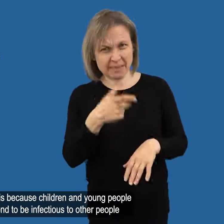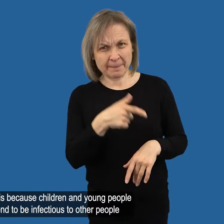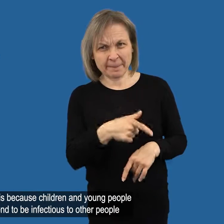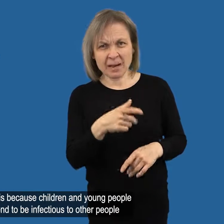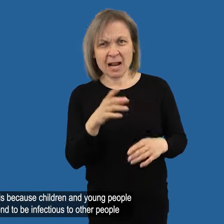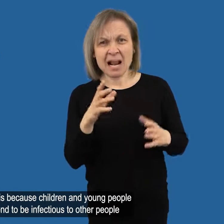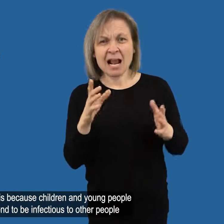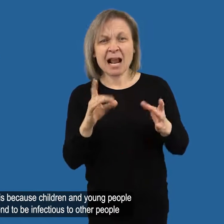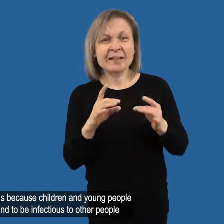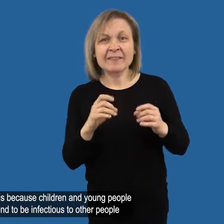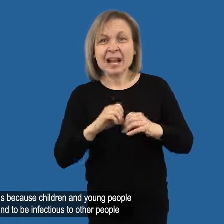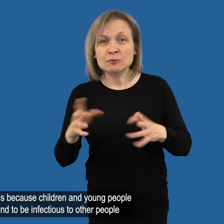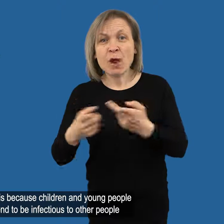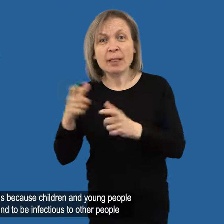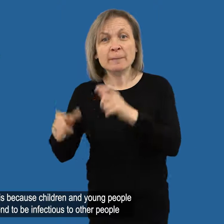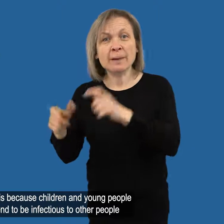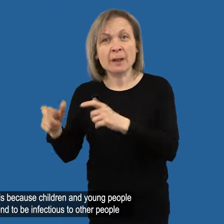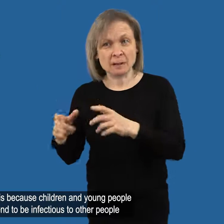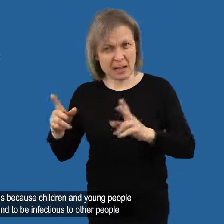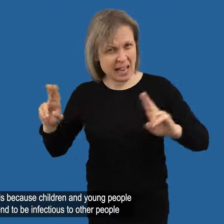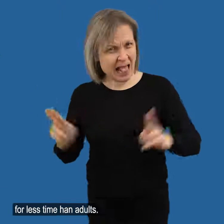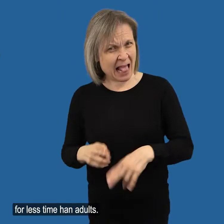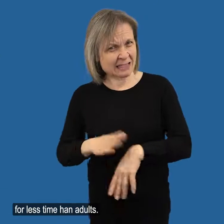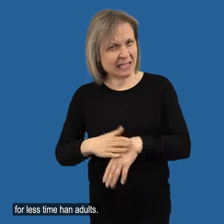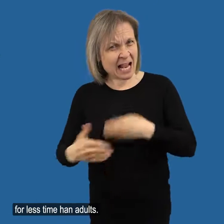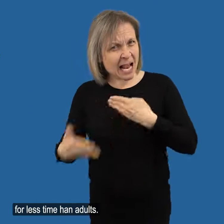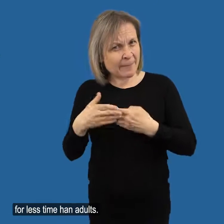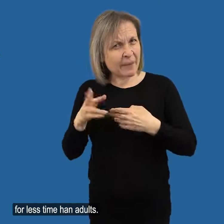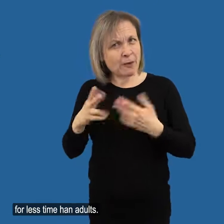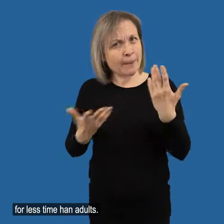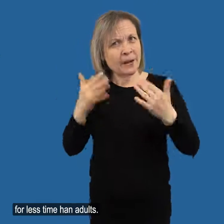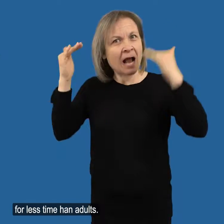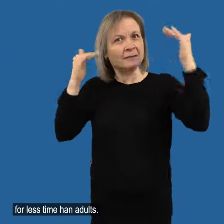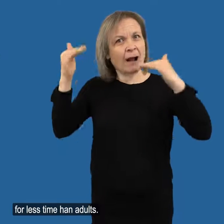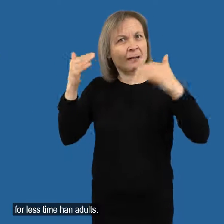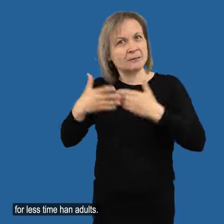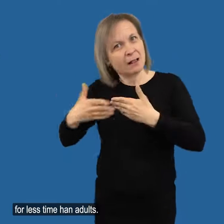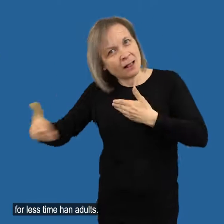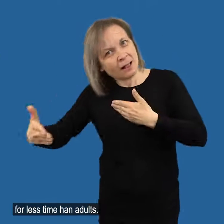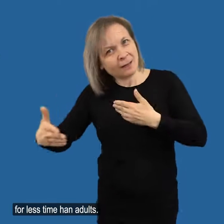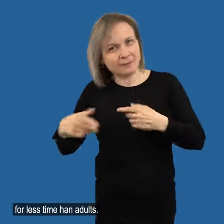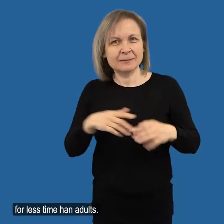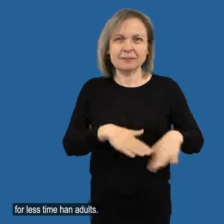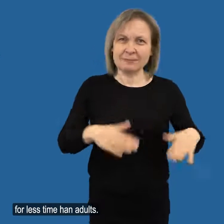This is because children and young people tend to be infectious to other people for less time than adults